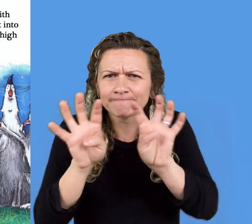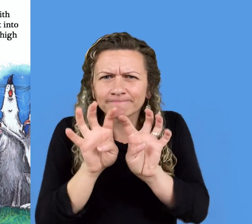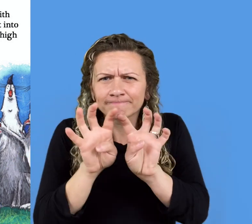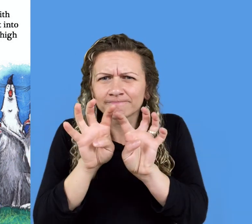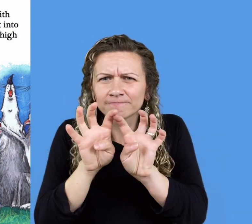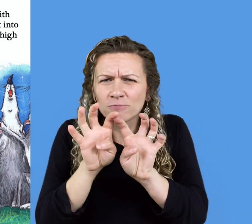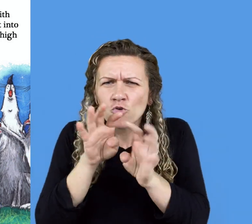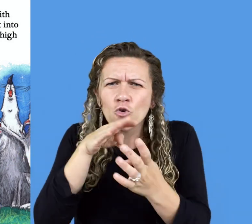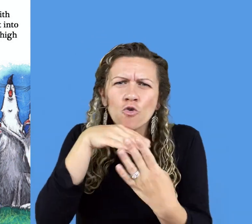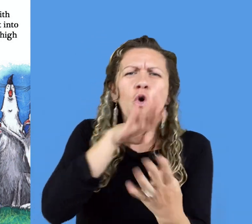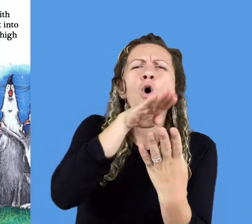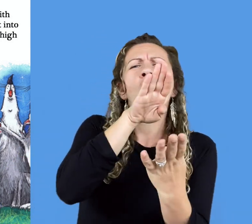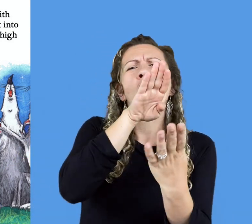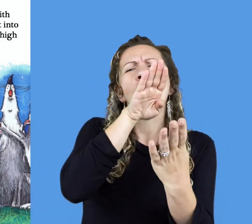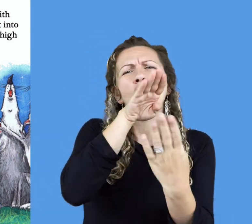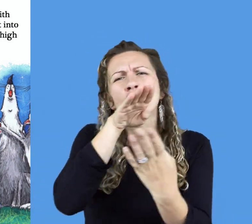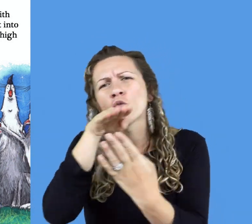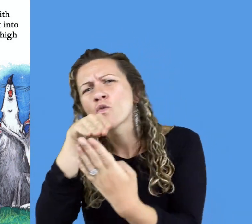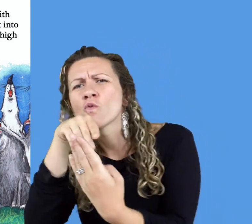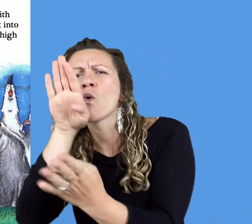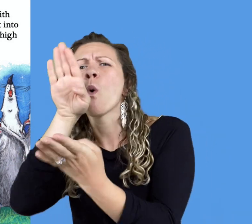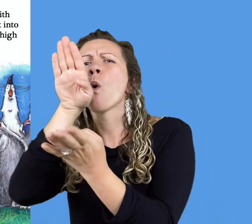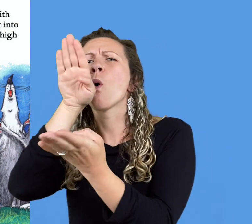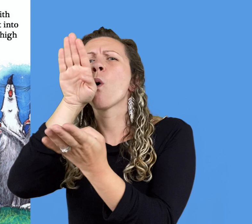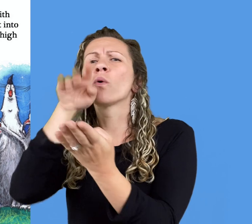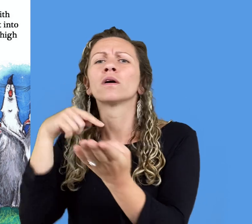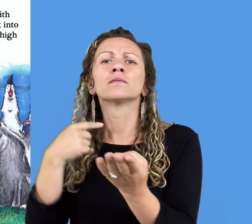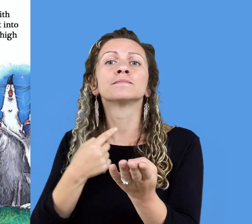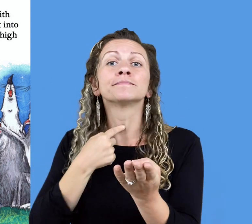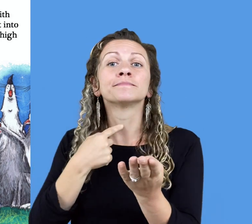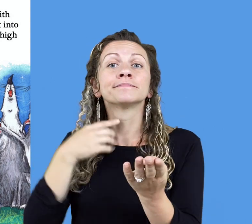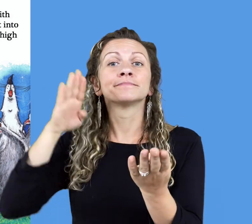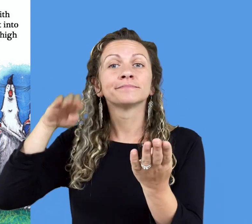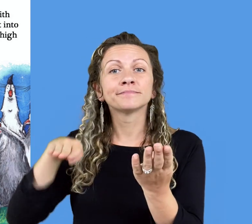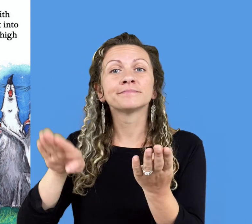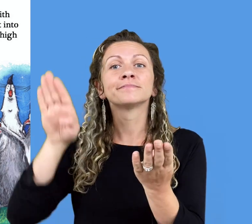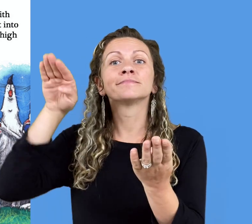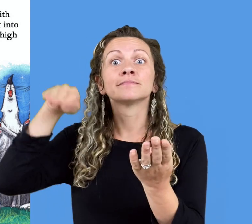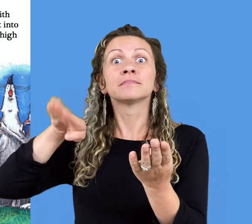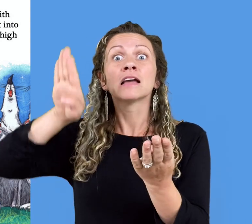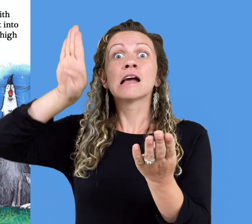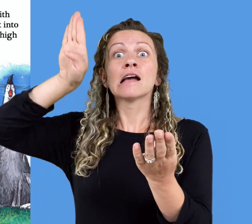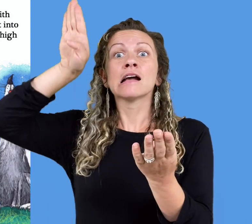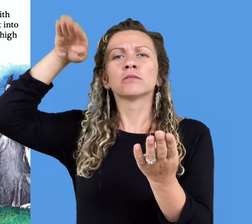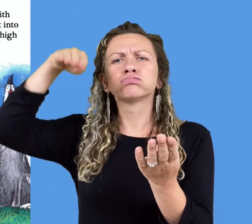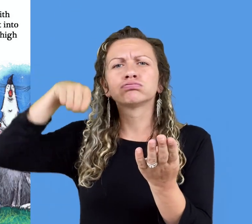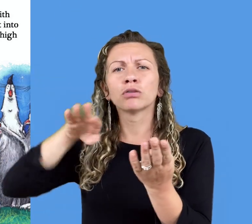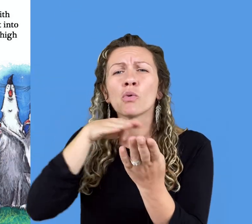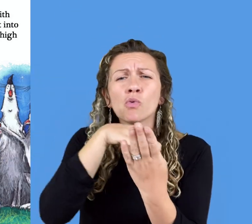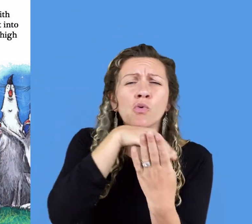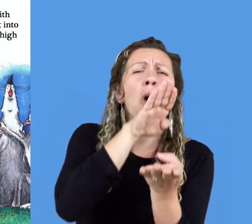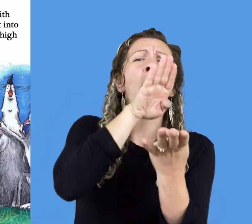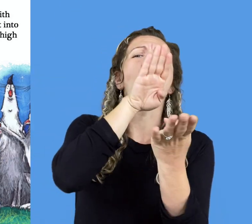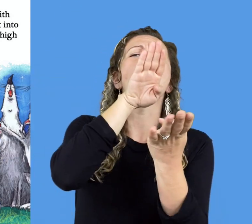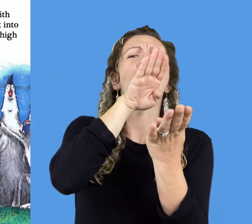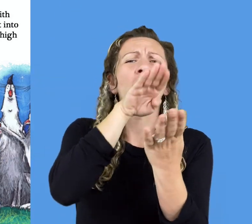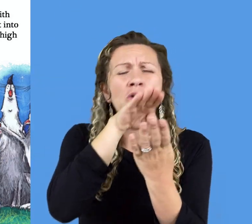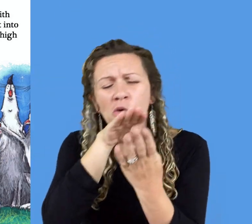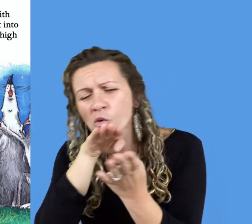The wolves got into a huddle and howled. Some howled the high notes while some